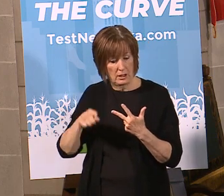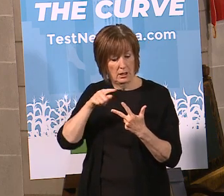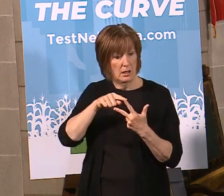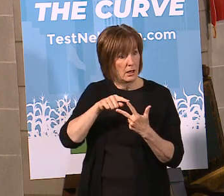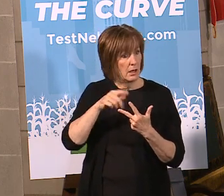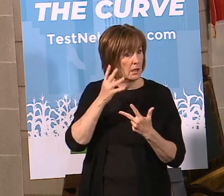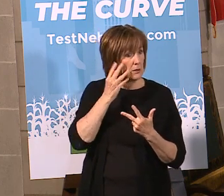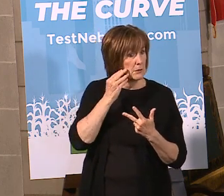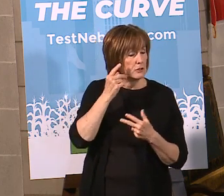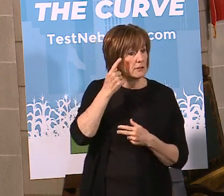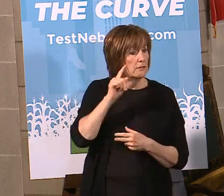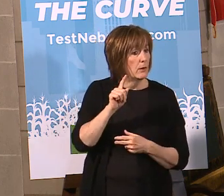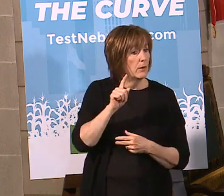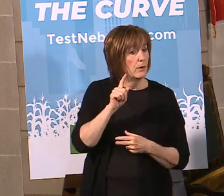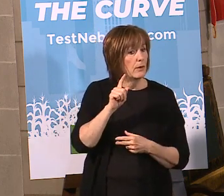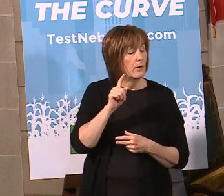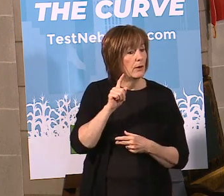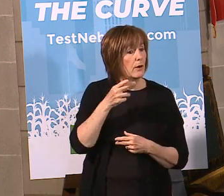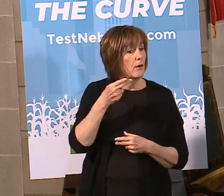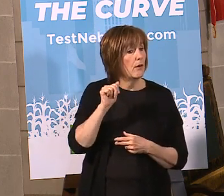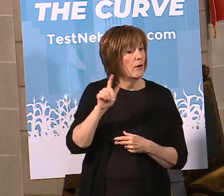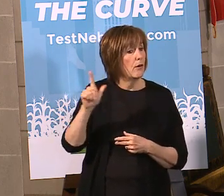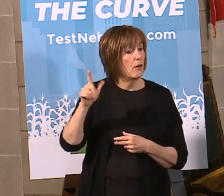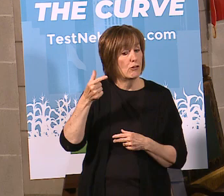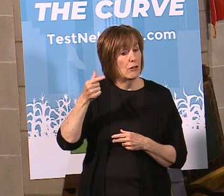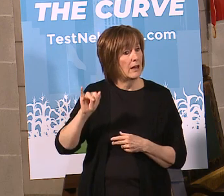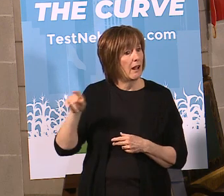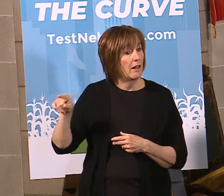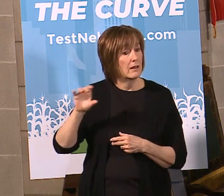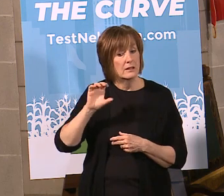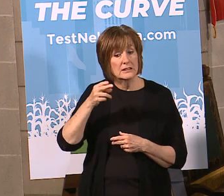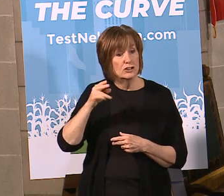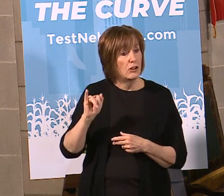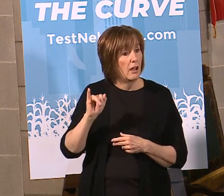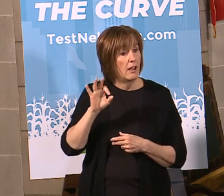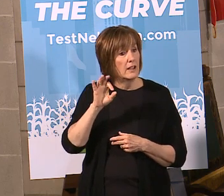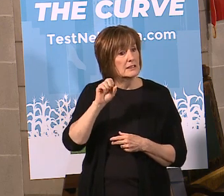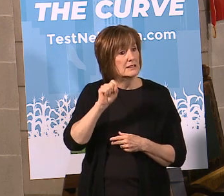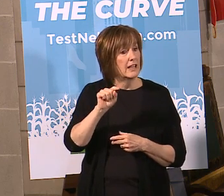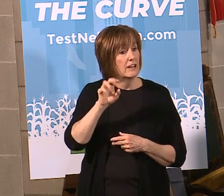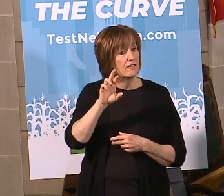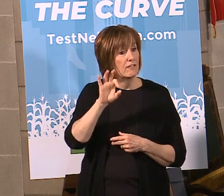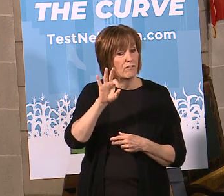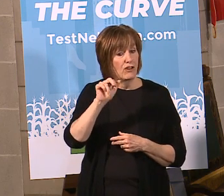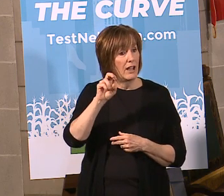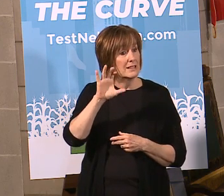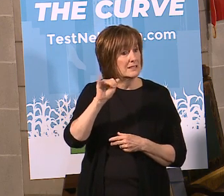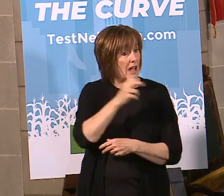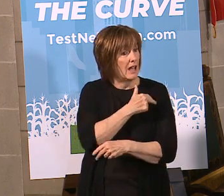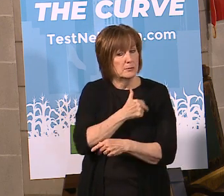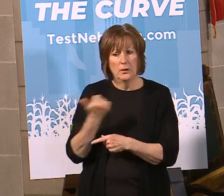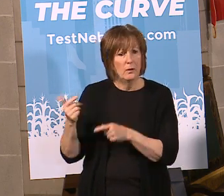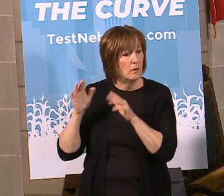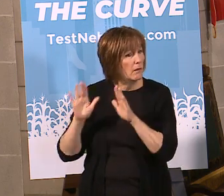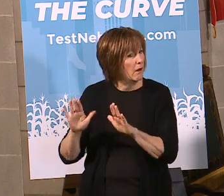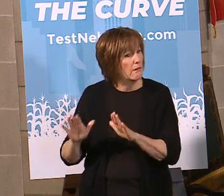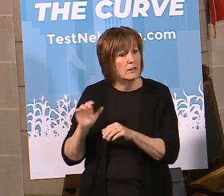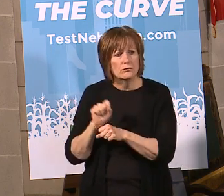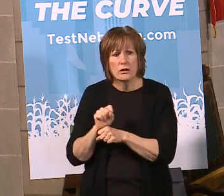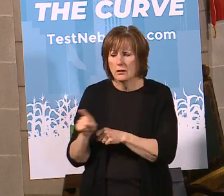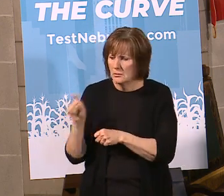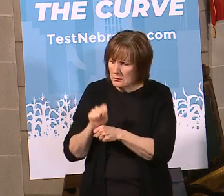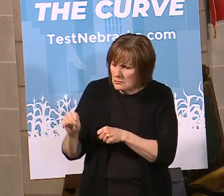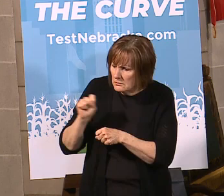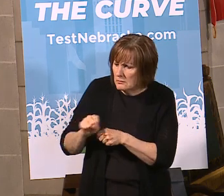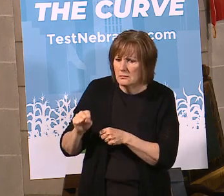at the experience we had, for example, with Hall and Grand Island and the folks at CHI St. Francis have done a fantastic job. They've worked very hard.